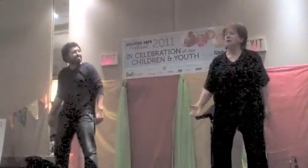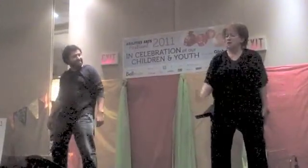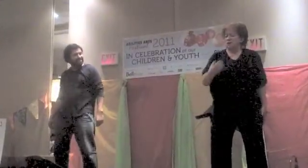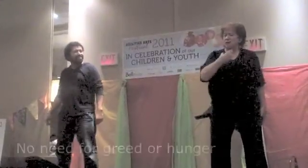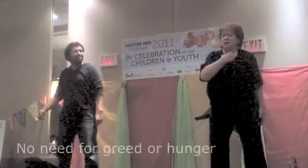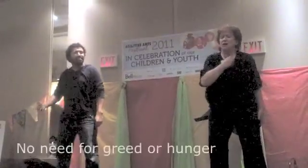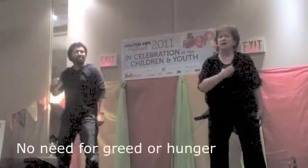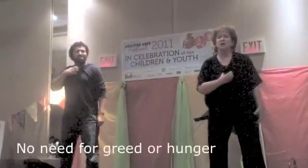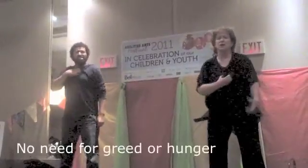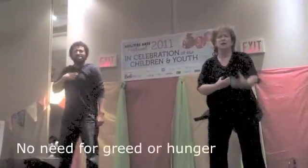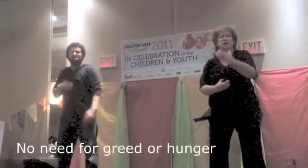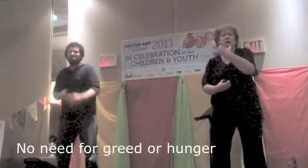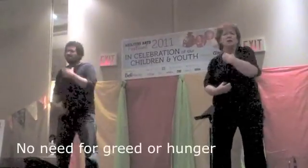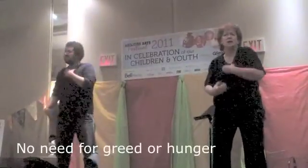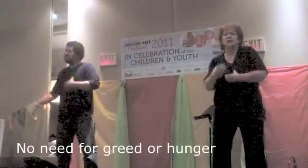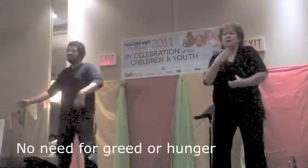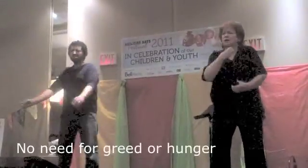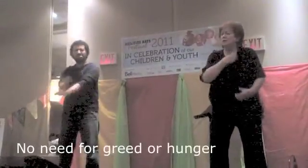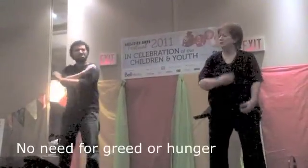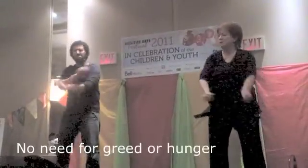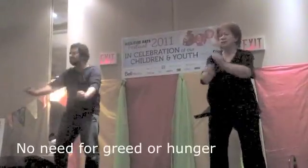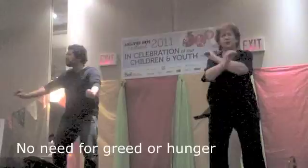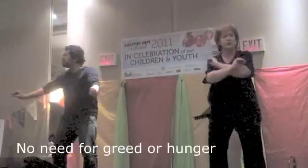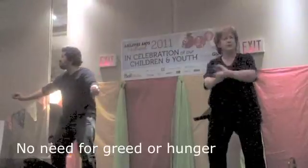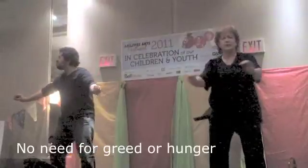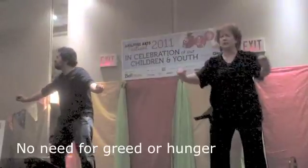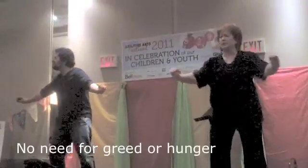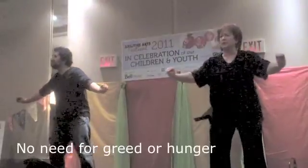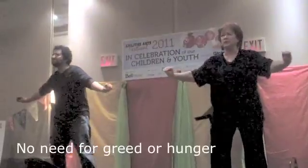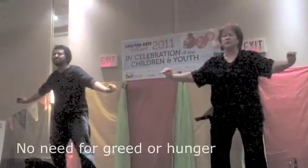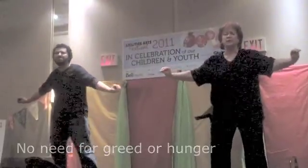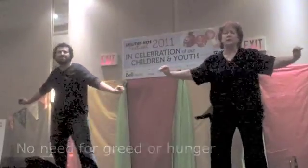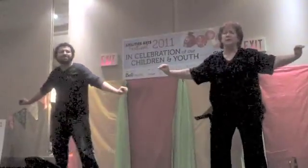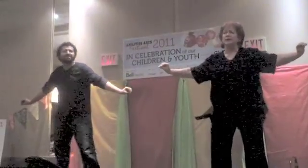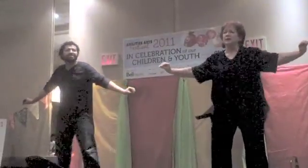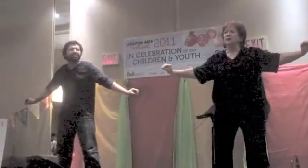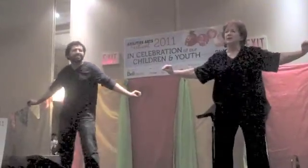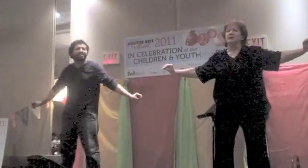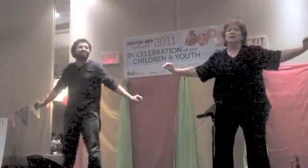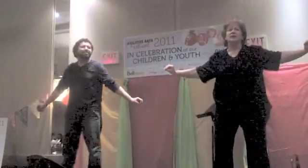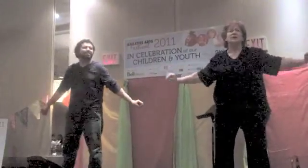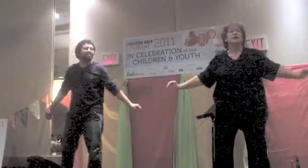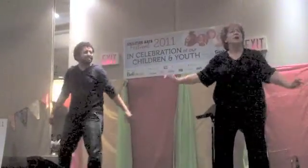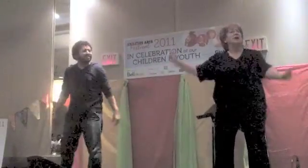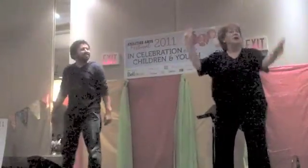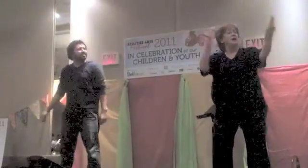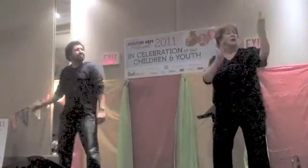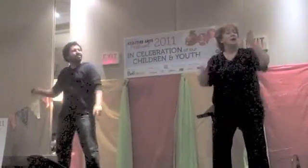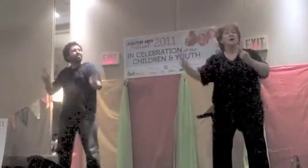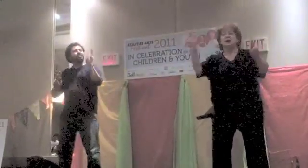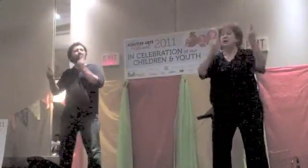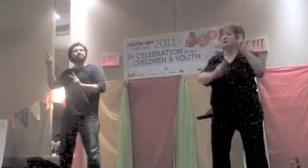times